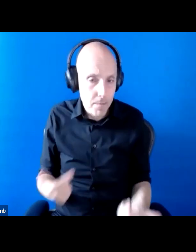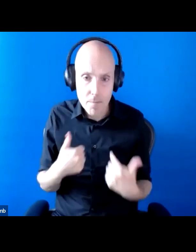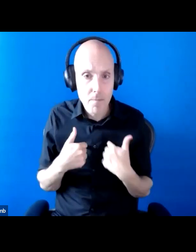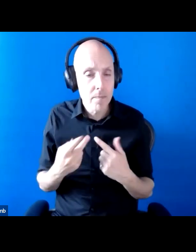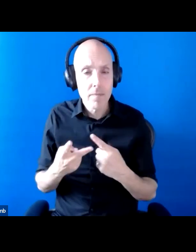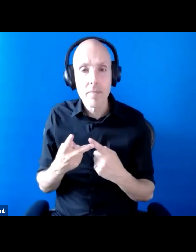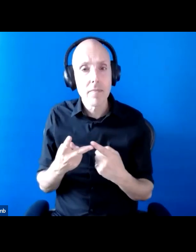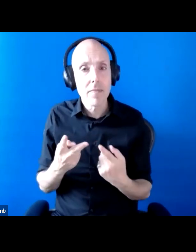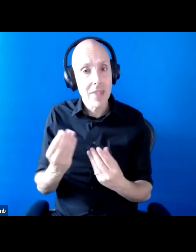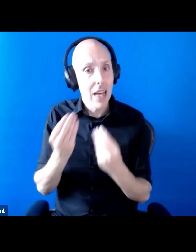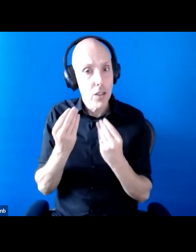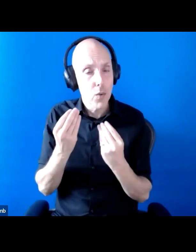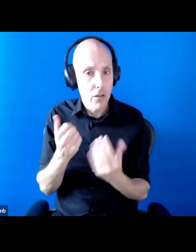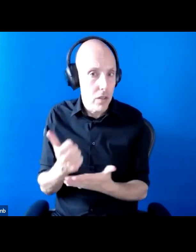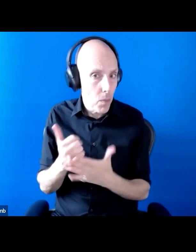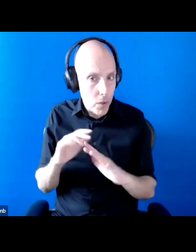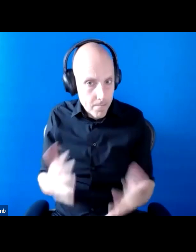educational support that they needed.